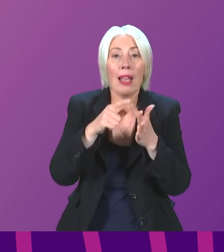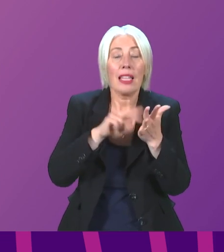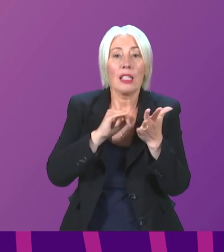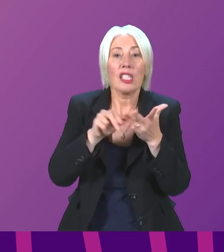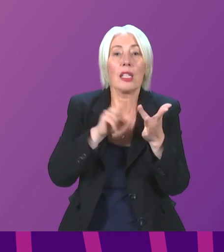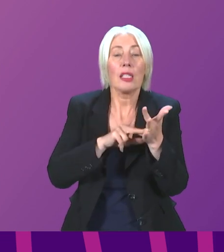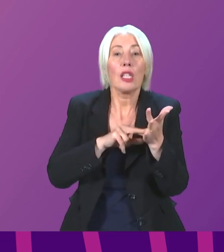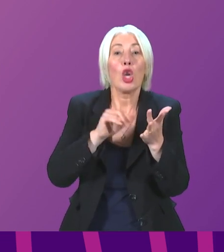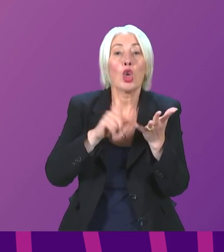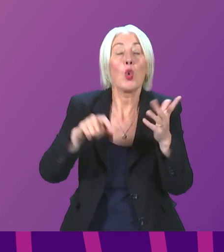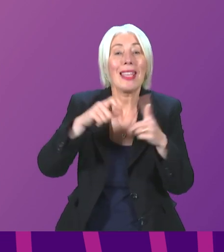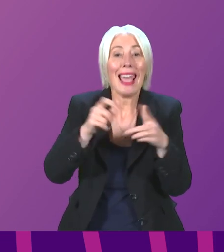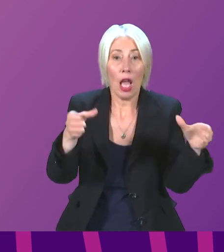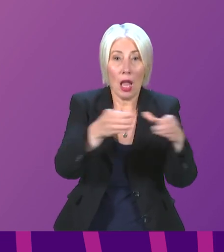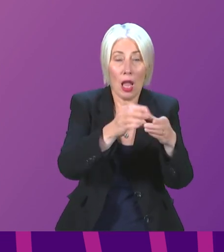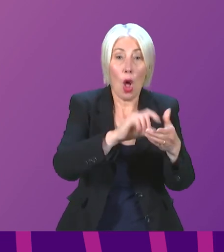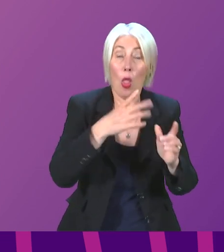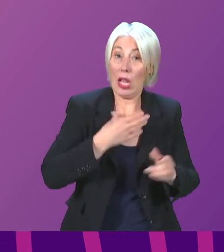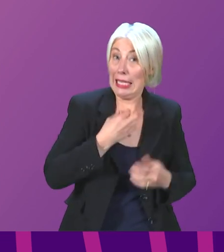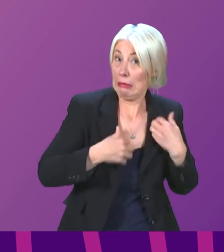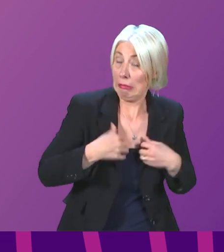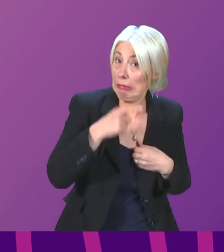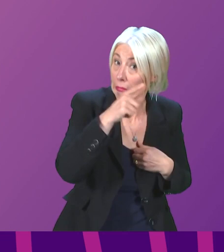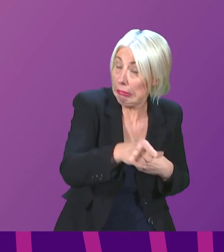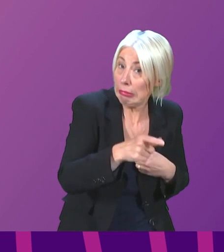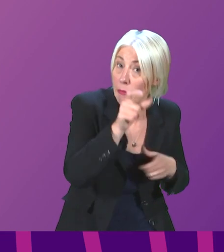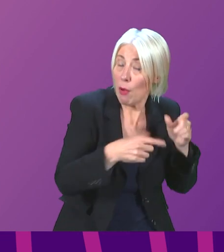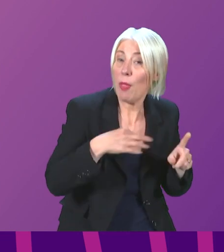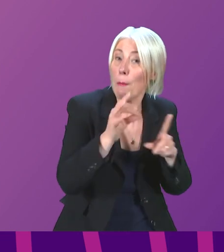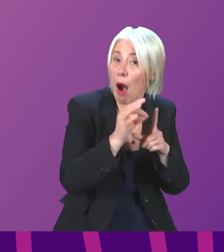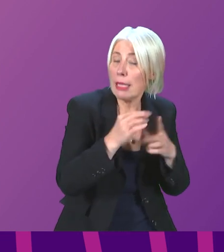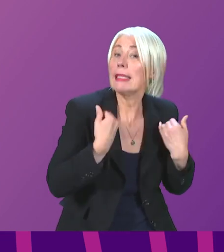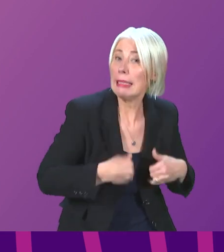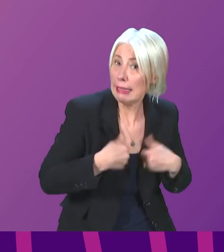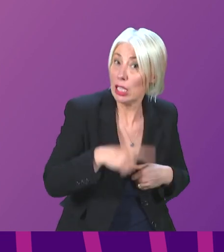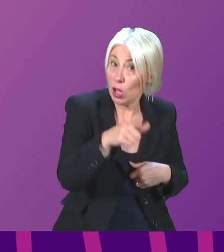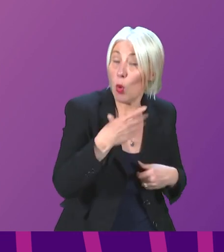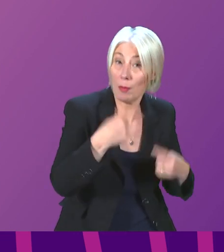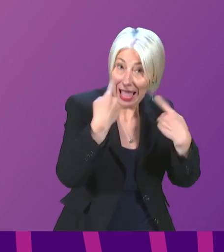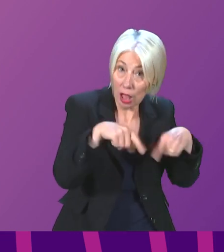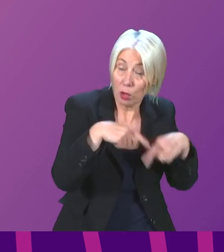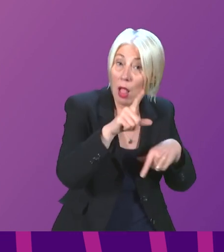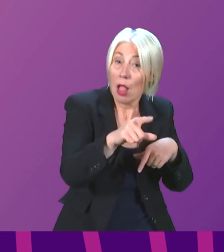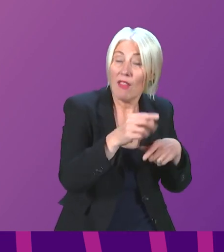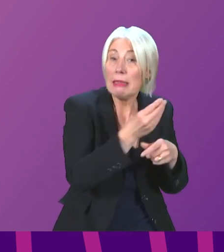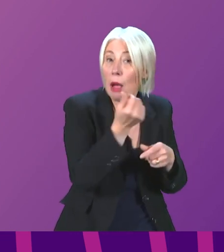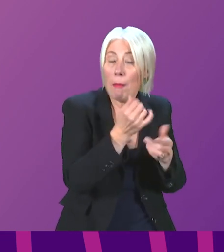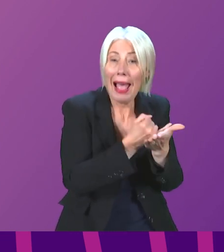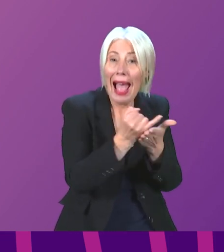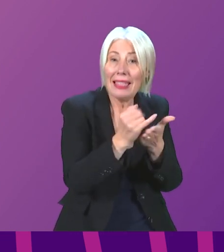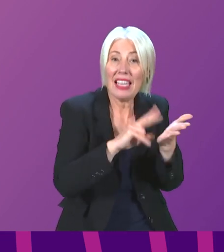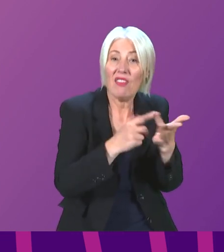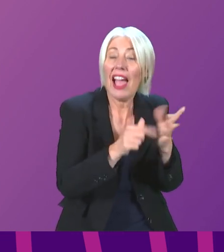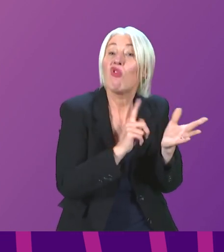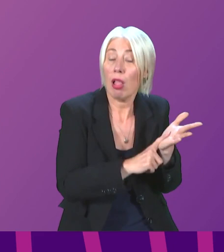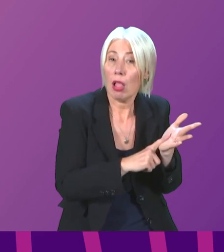are very keen for their members, those they represent with Parkinson's, to be eligible for certain antivirals. understand that